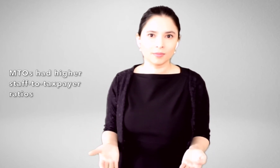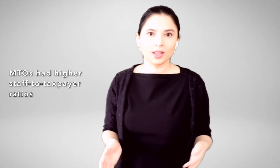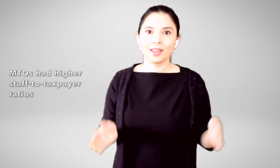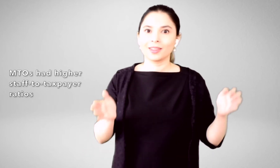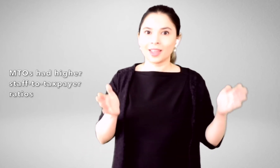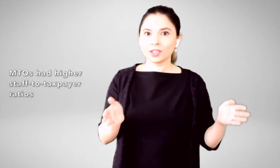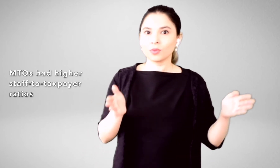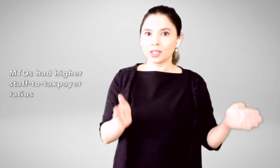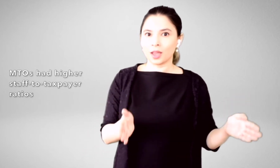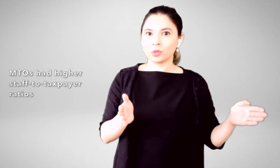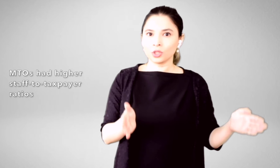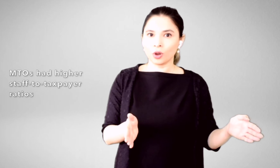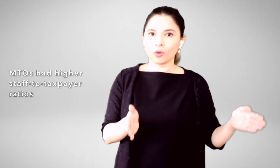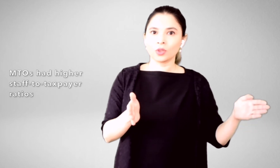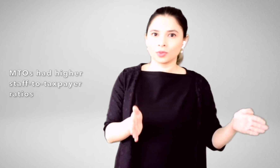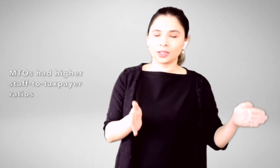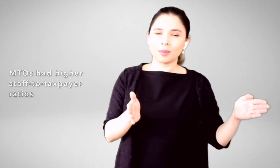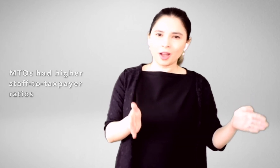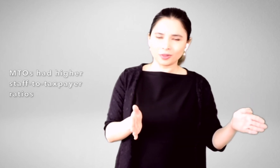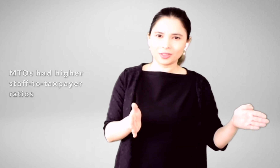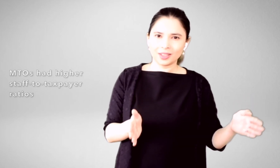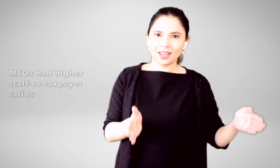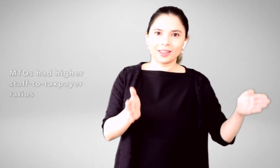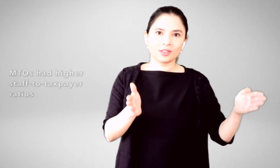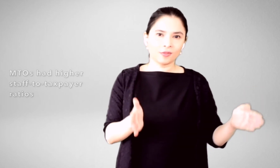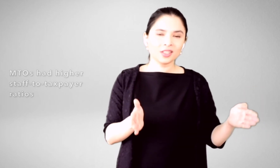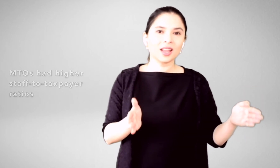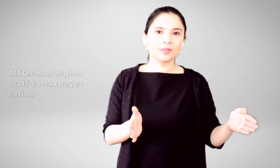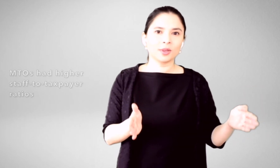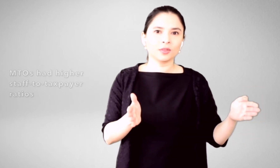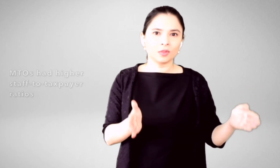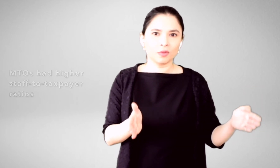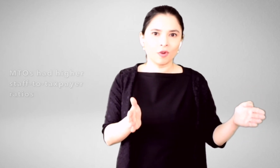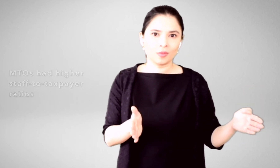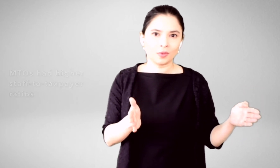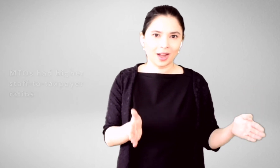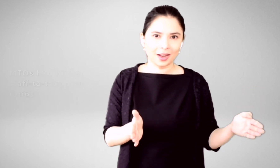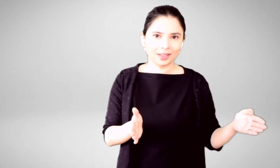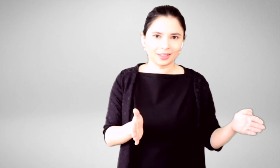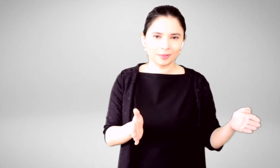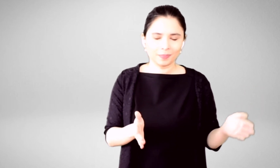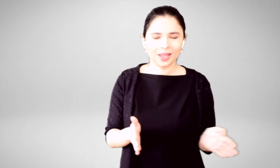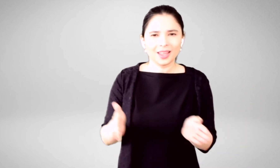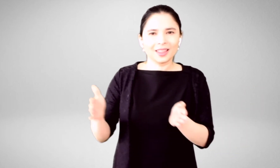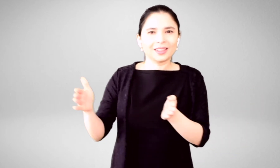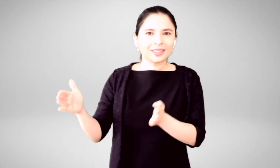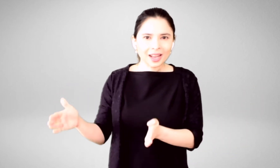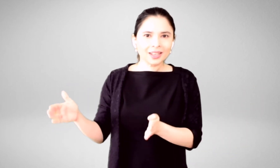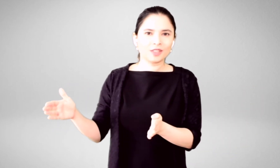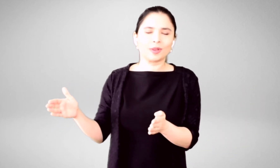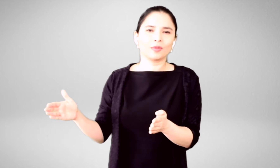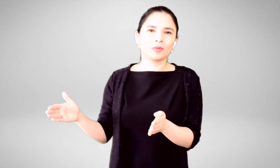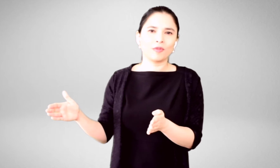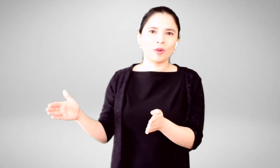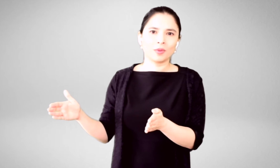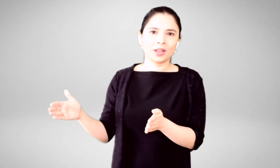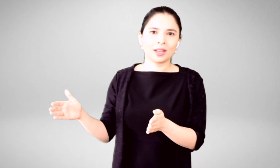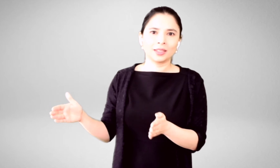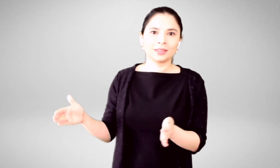That's what the MTO was really about. And that's the first aspect of the reform that we highlight. The second aspect of the reform that we highlight